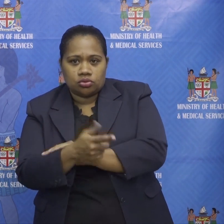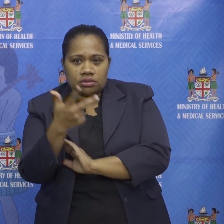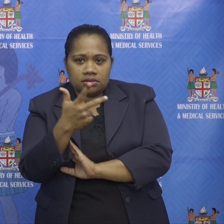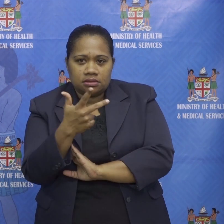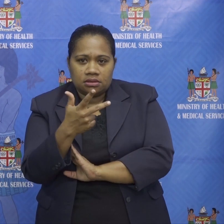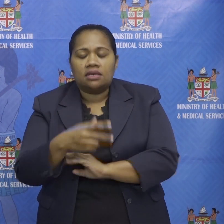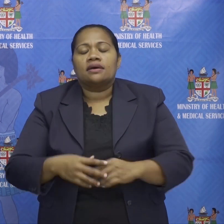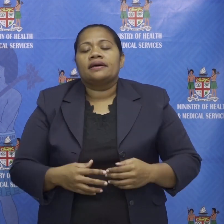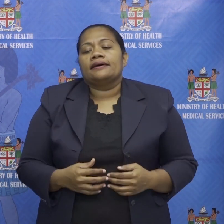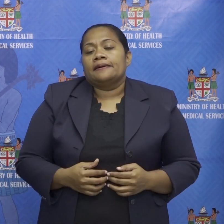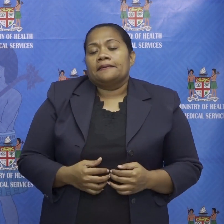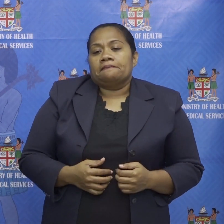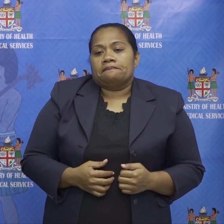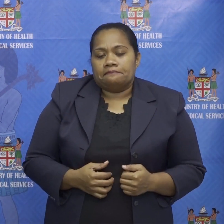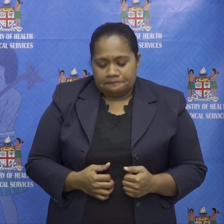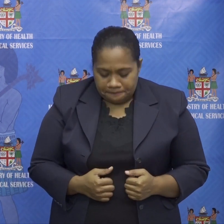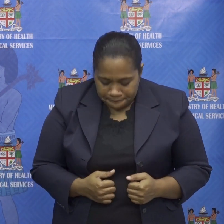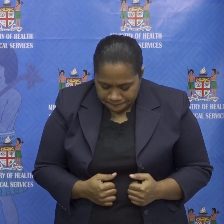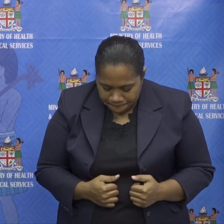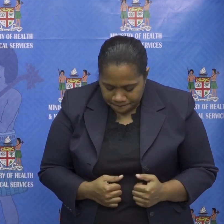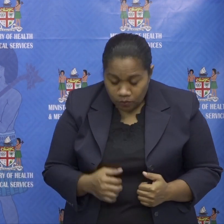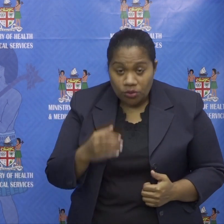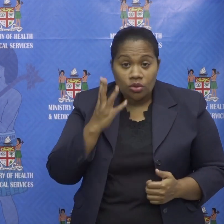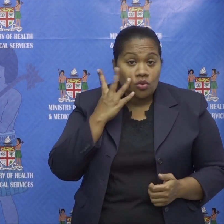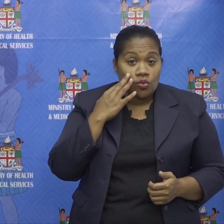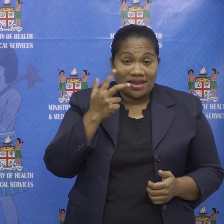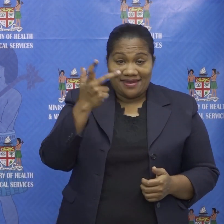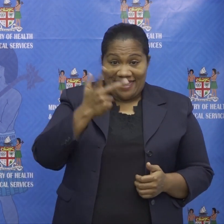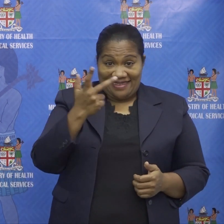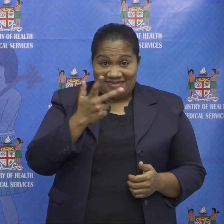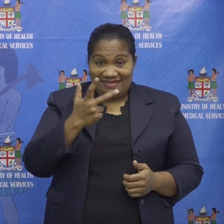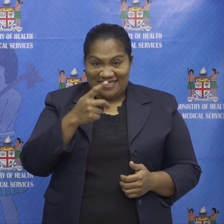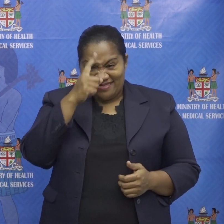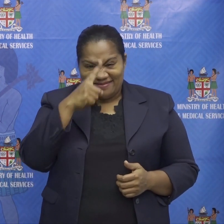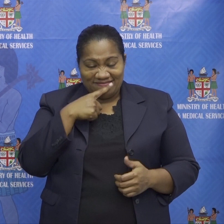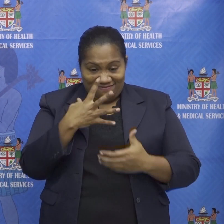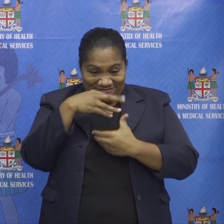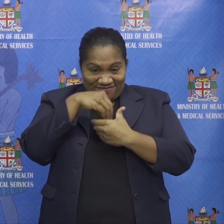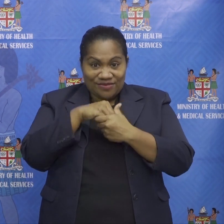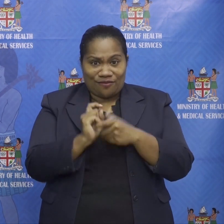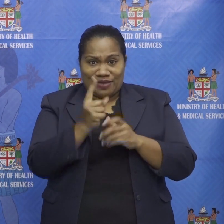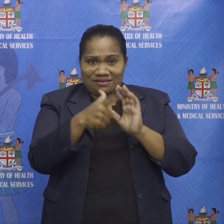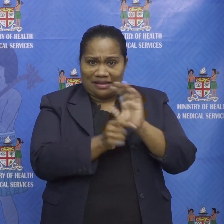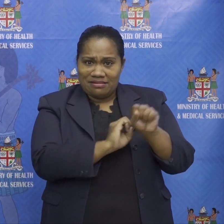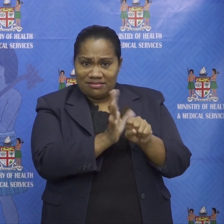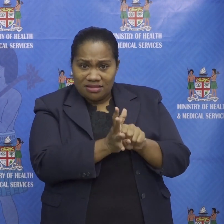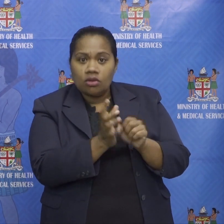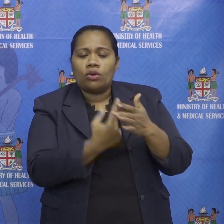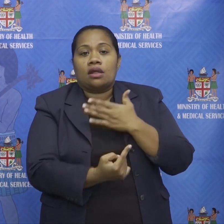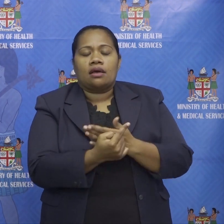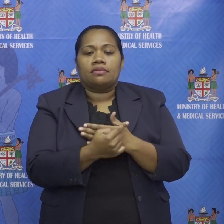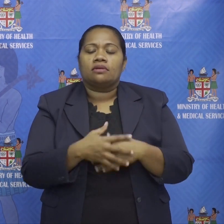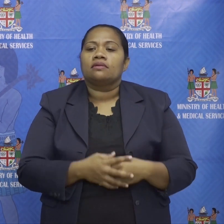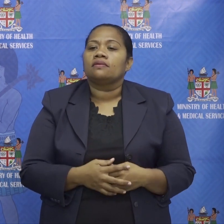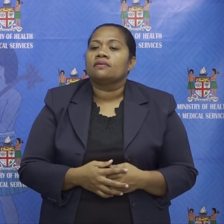uh when we had the 18 cases in the first wave we recruited a lot of uh